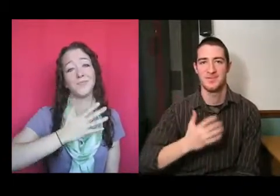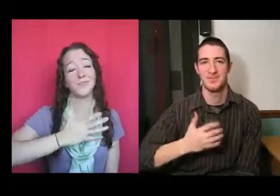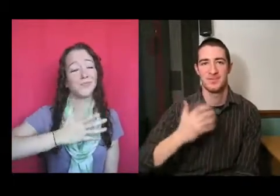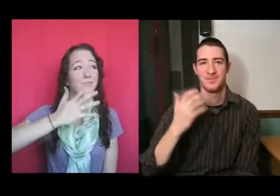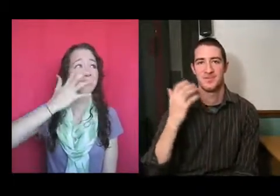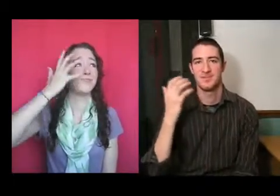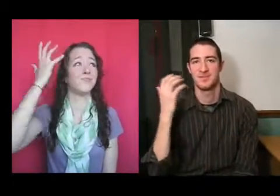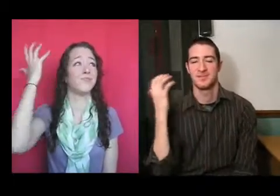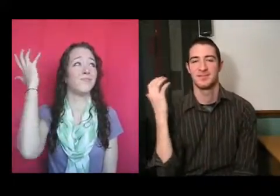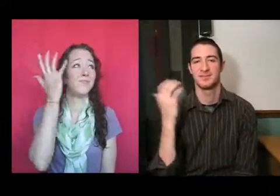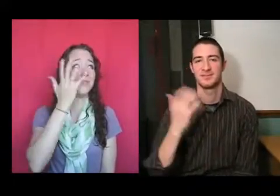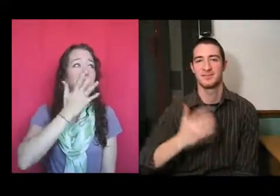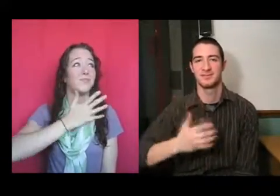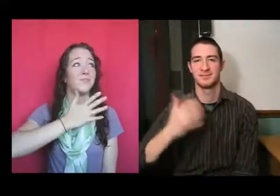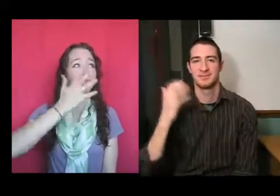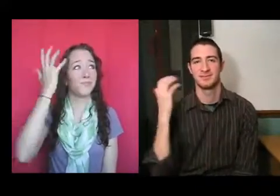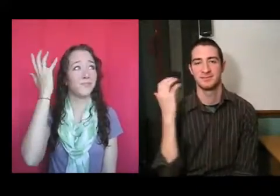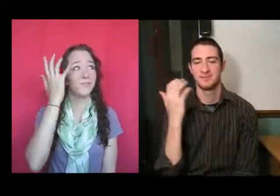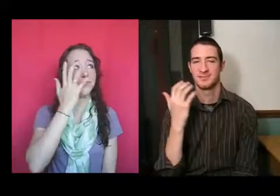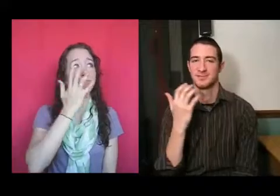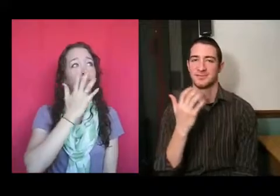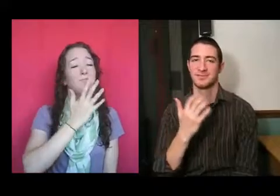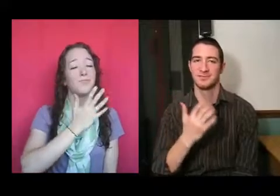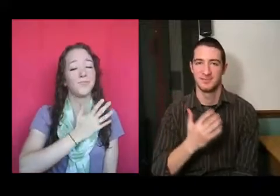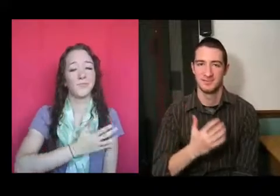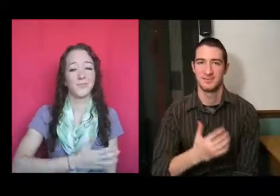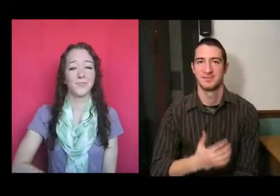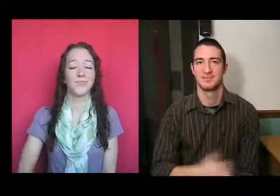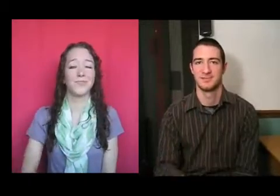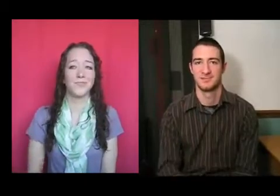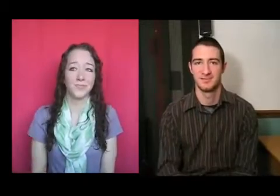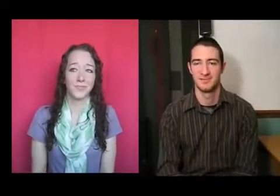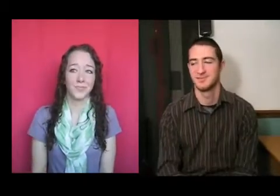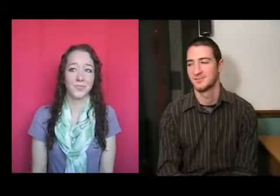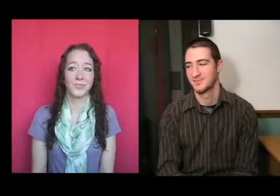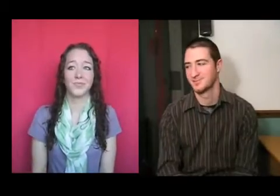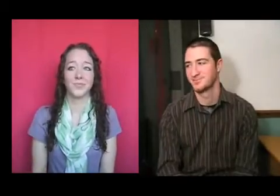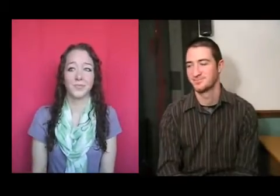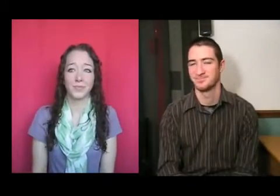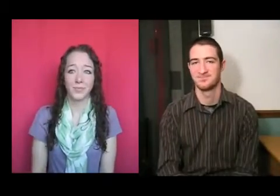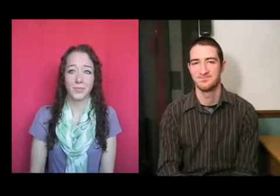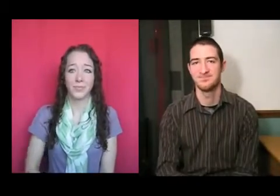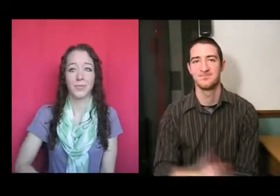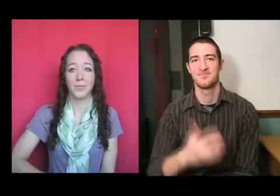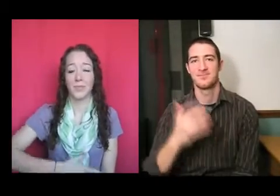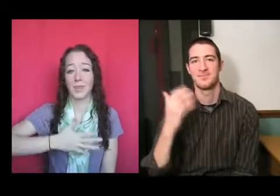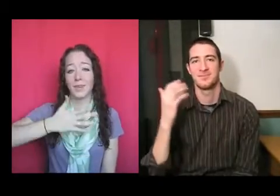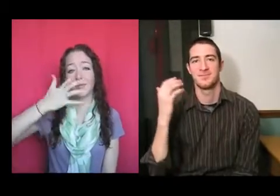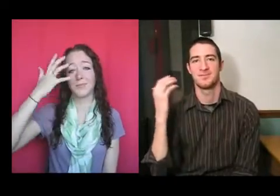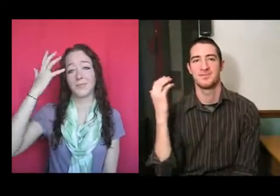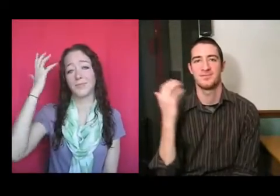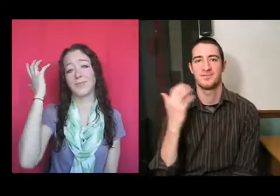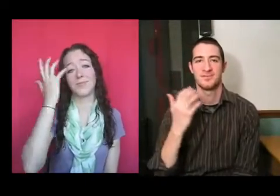to Number OUT